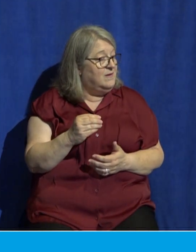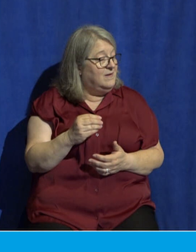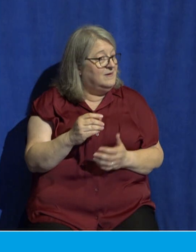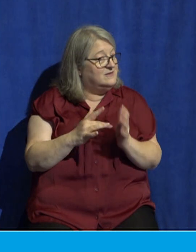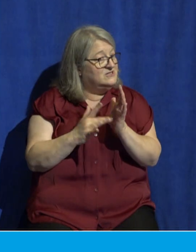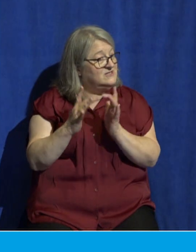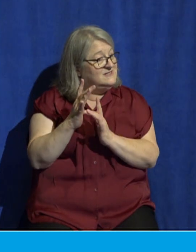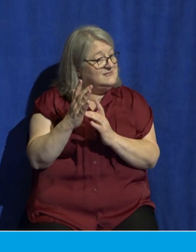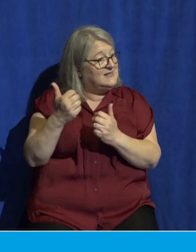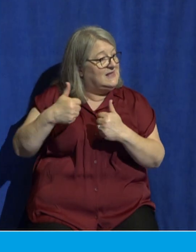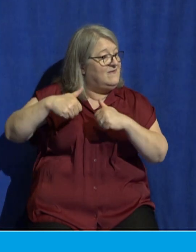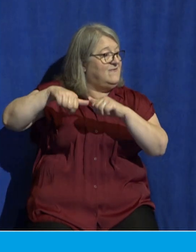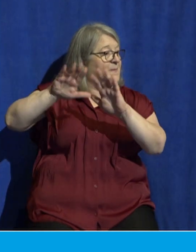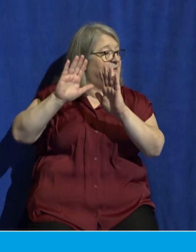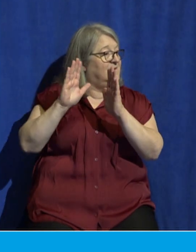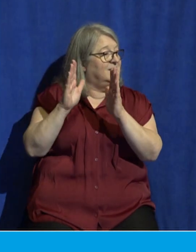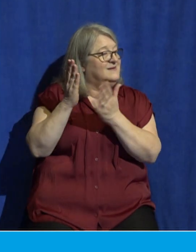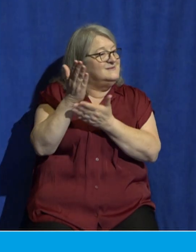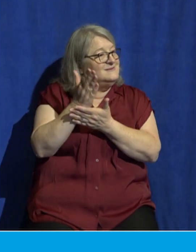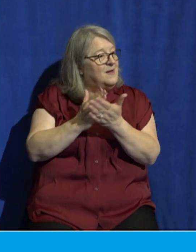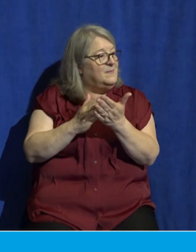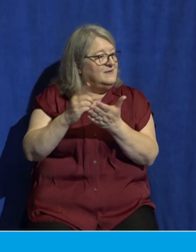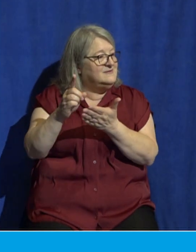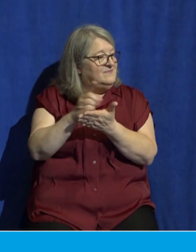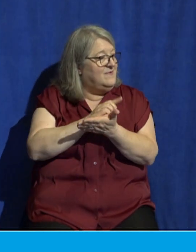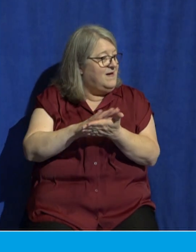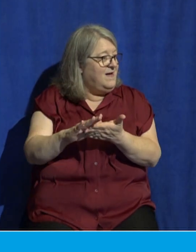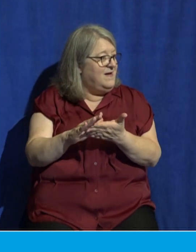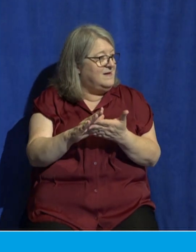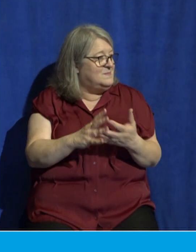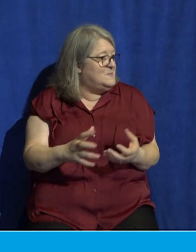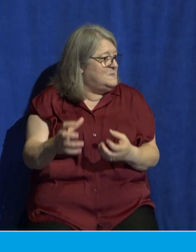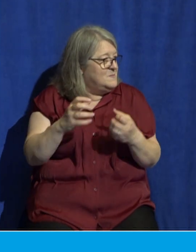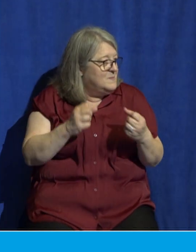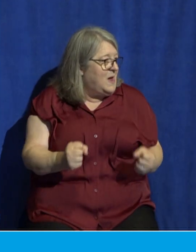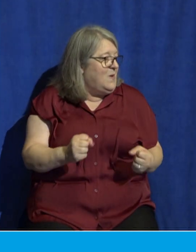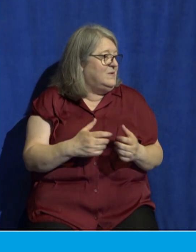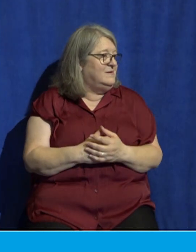to certain divine knowledge, like when his second coming would be.